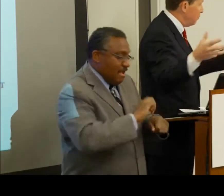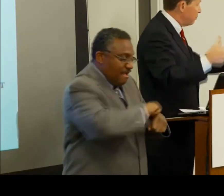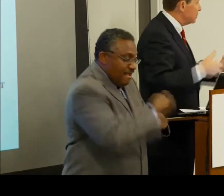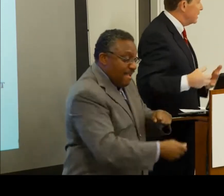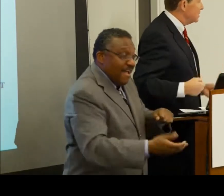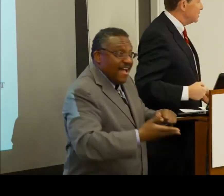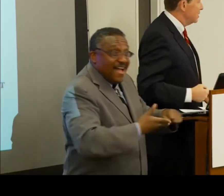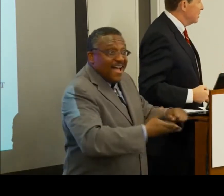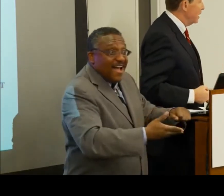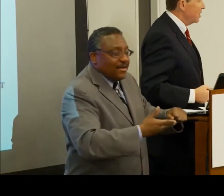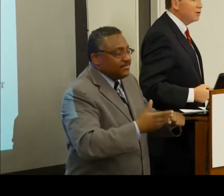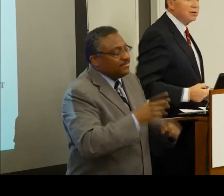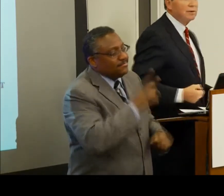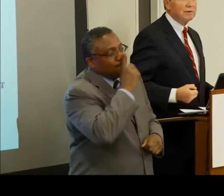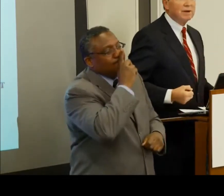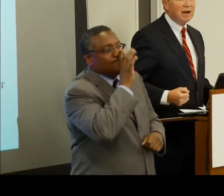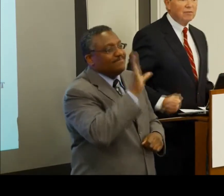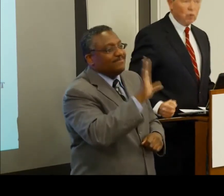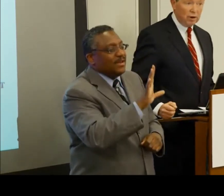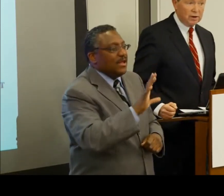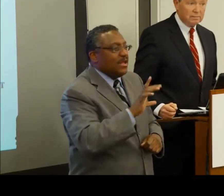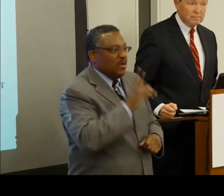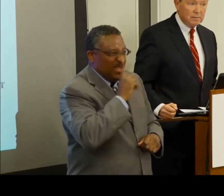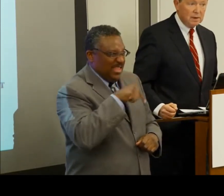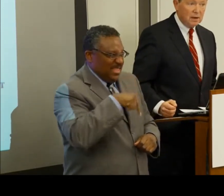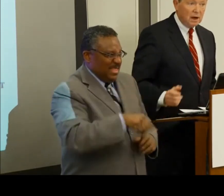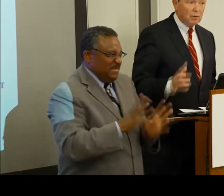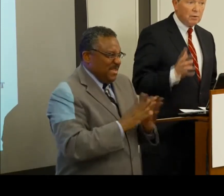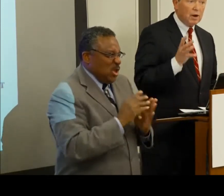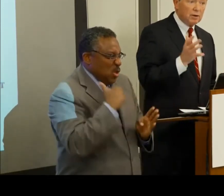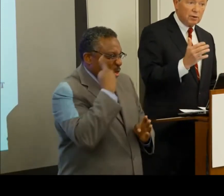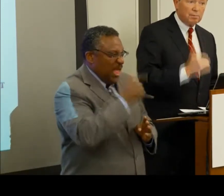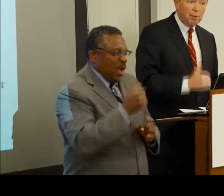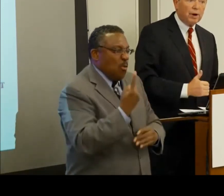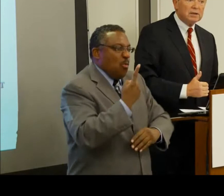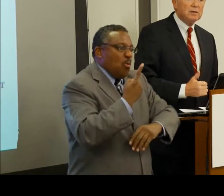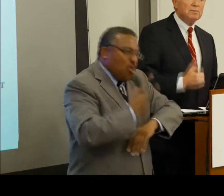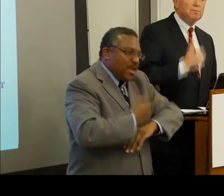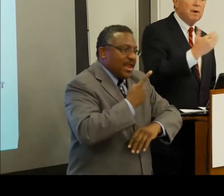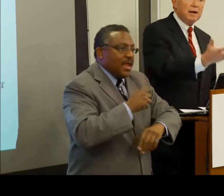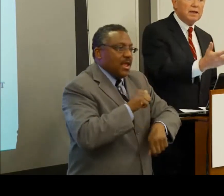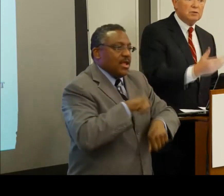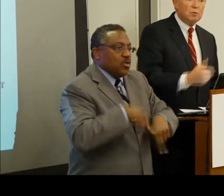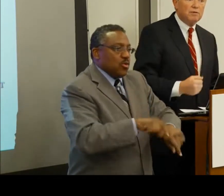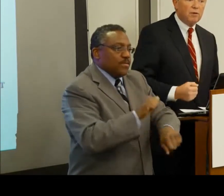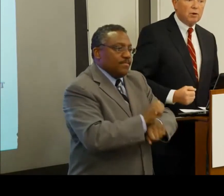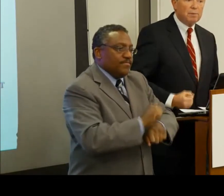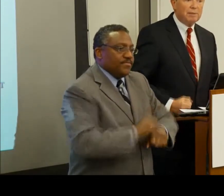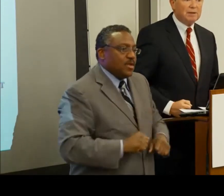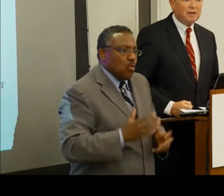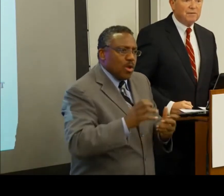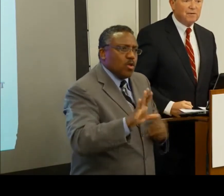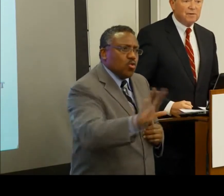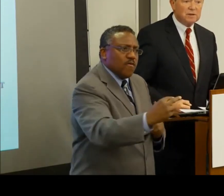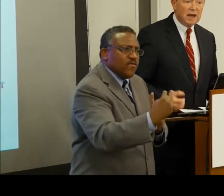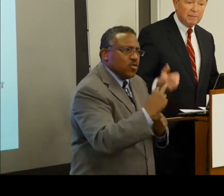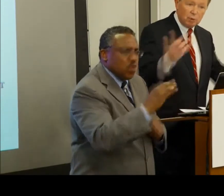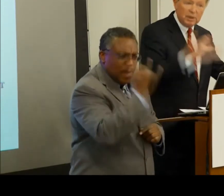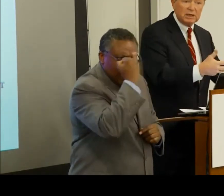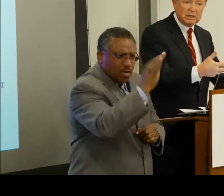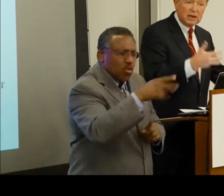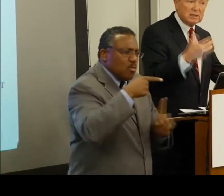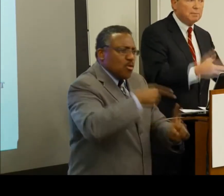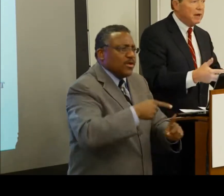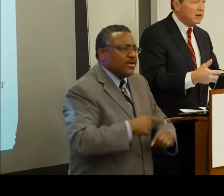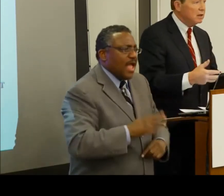and today represents another day of work. We want your points, ideas will be floated publicly for the first